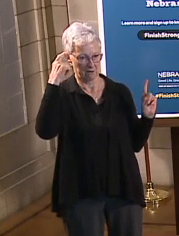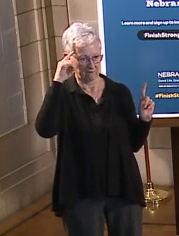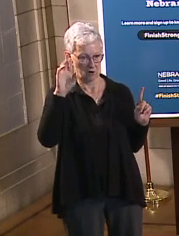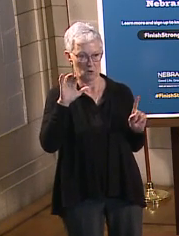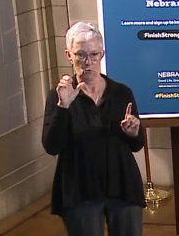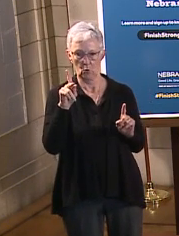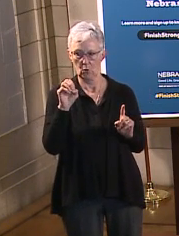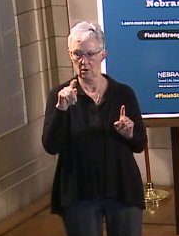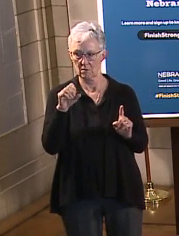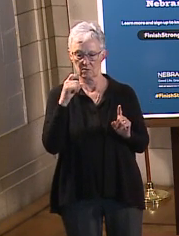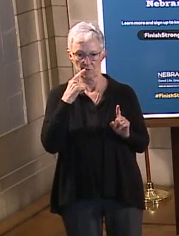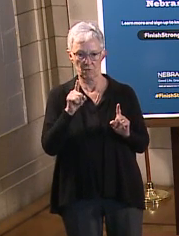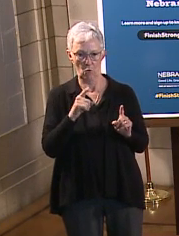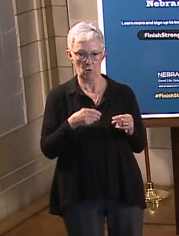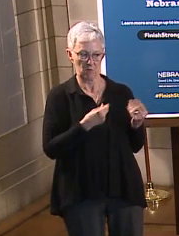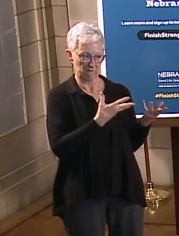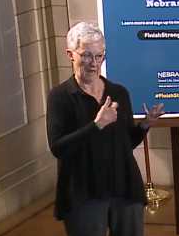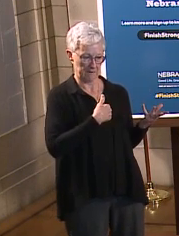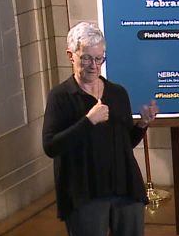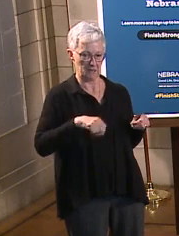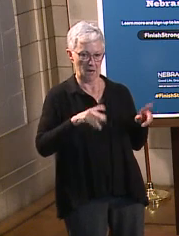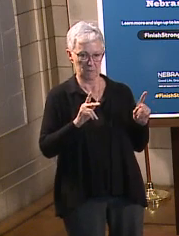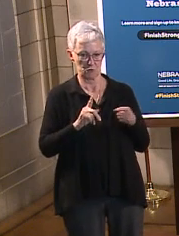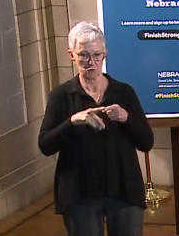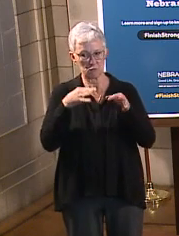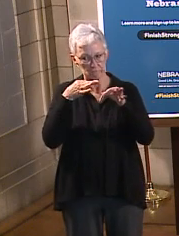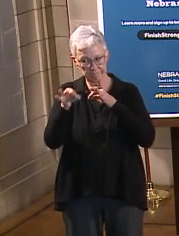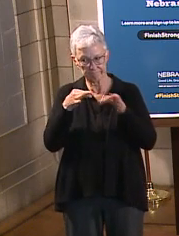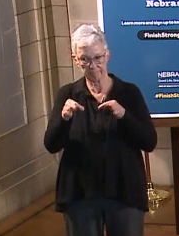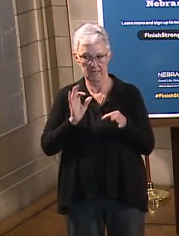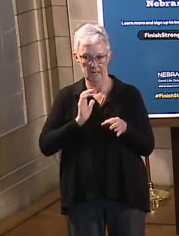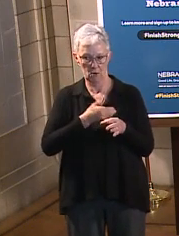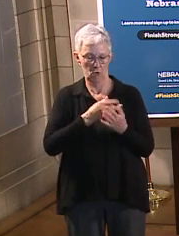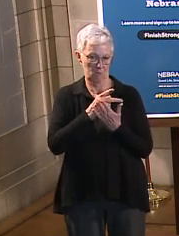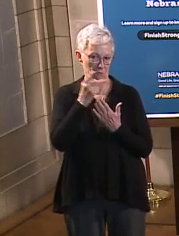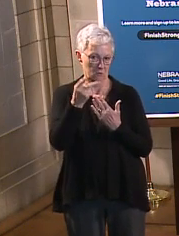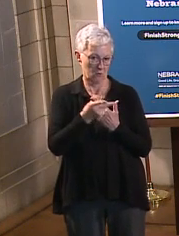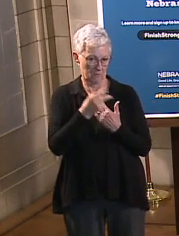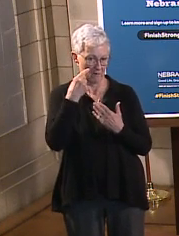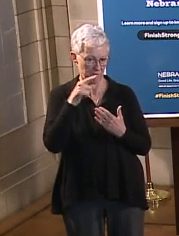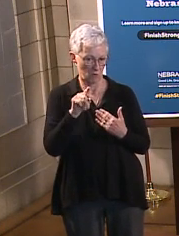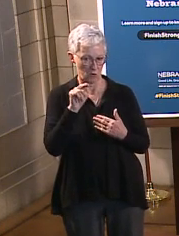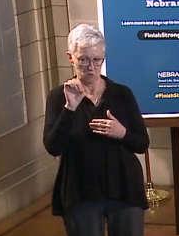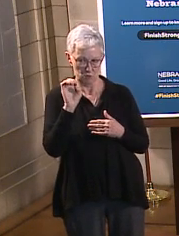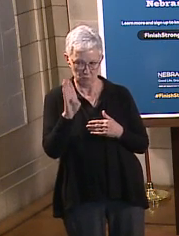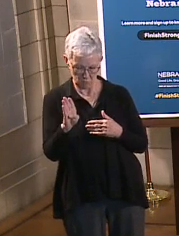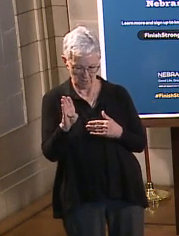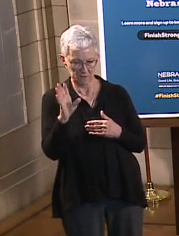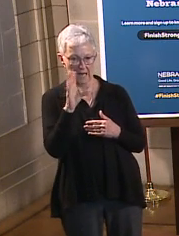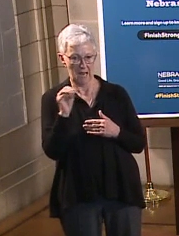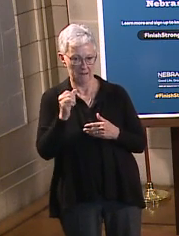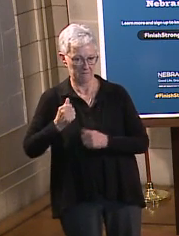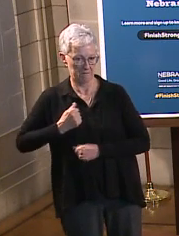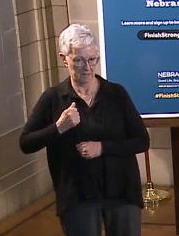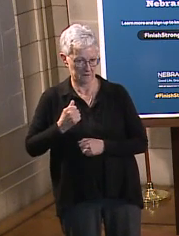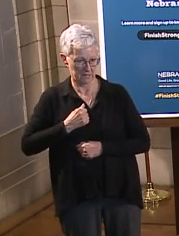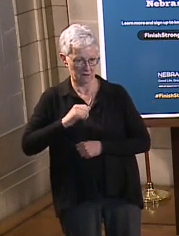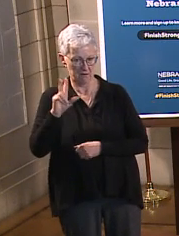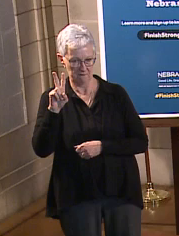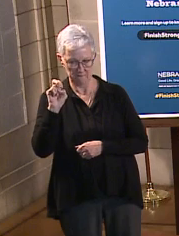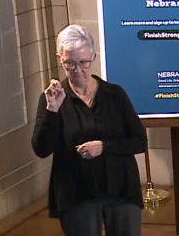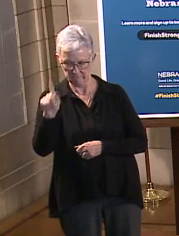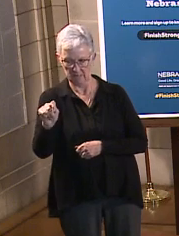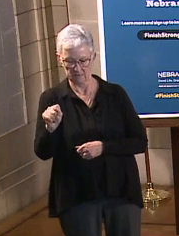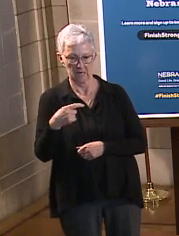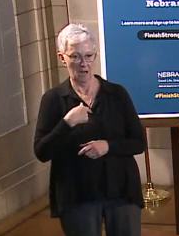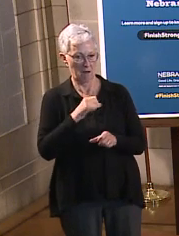discuss this very important program for Nebraska and military veterans. I'm Nicole Reiner, Chief Strategy Officer for the Department of Economic